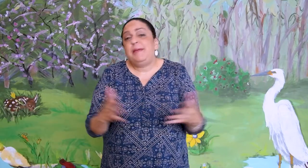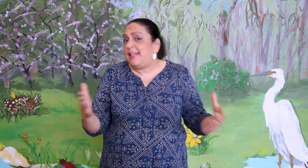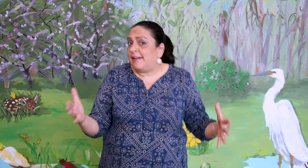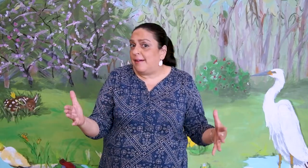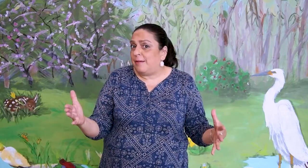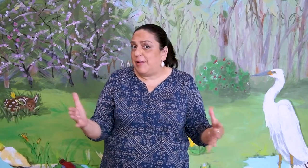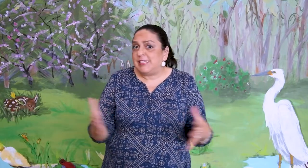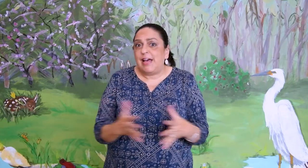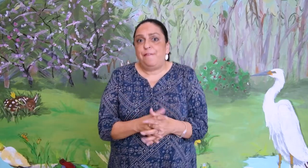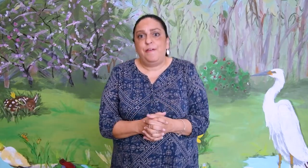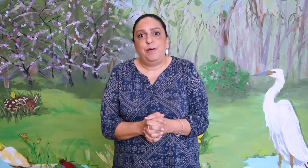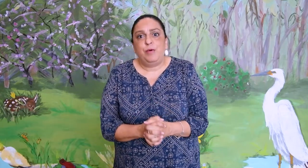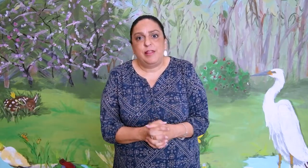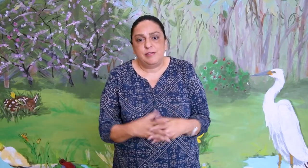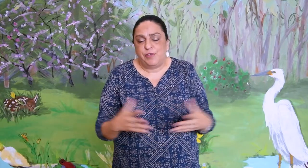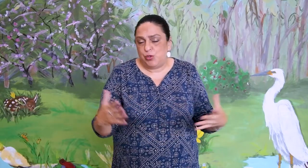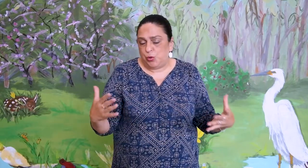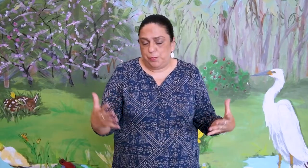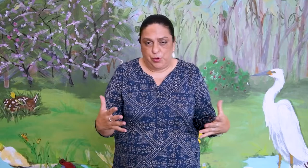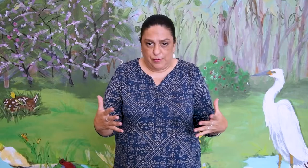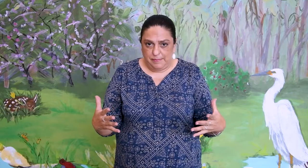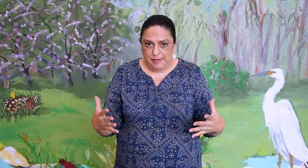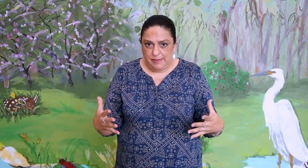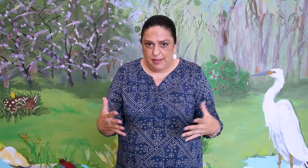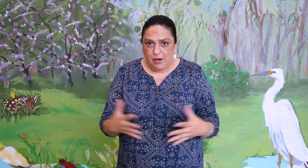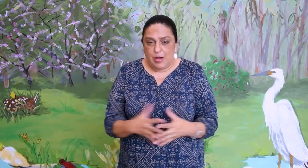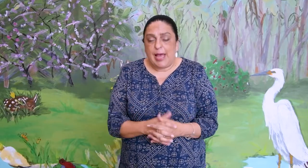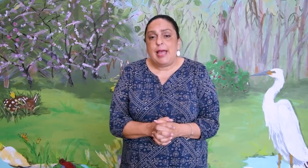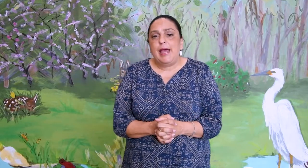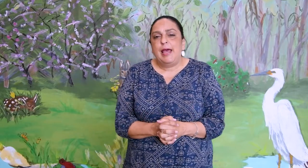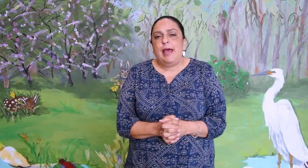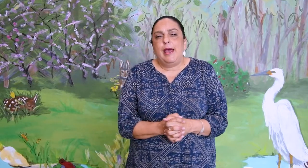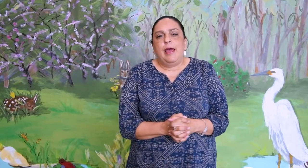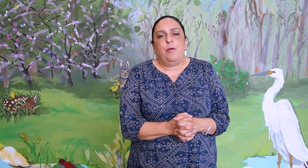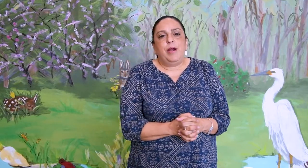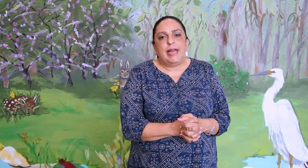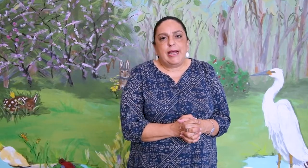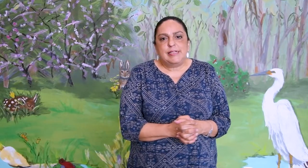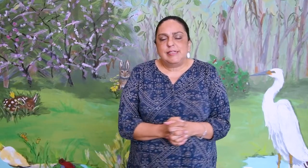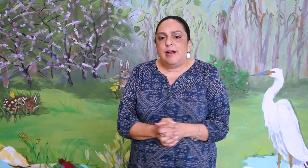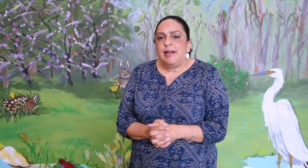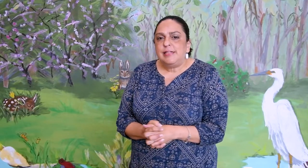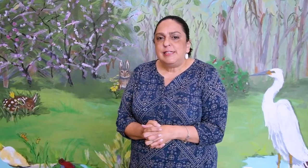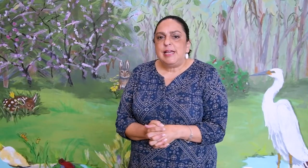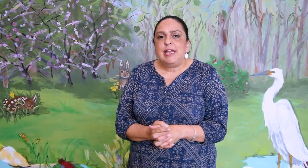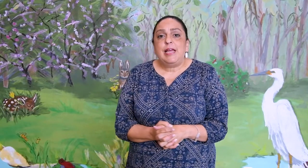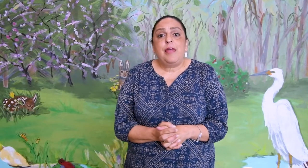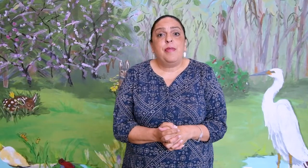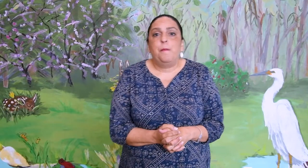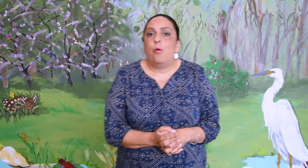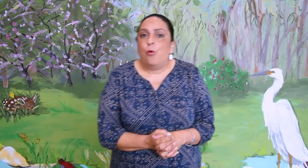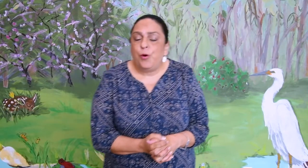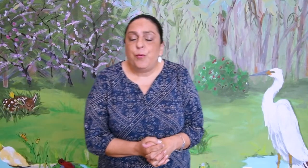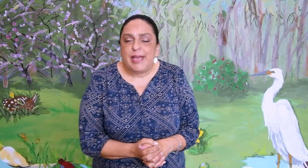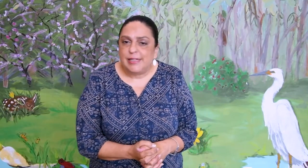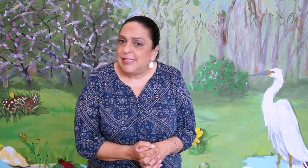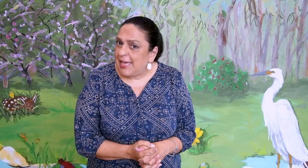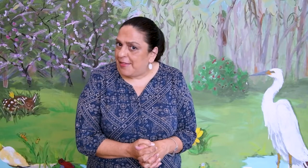meantime, let's have fun with this virtual program, okay? We're gonna get started singing the more we get together,